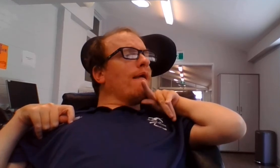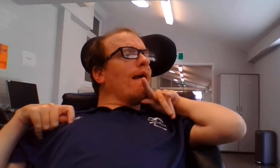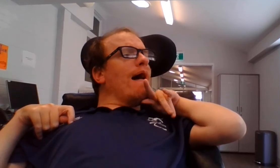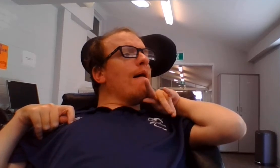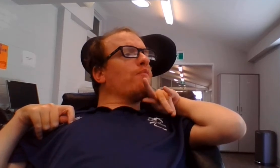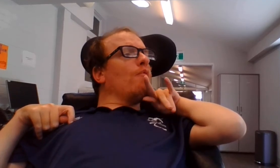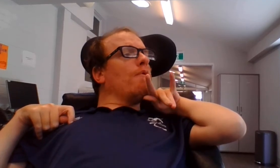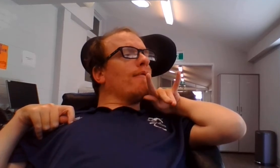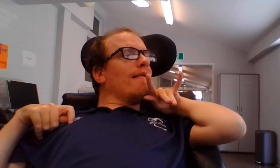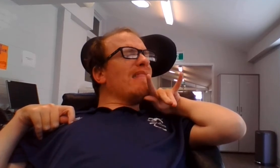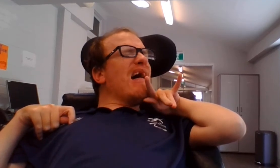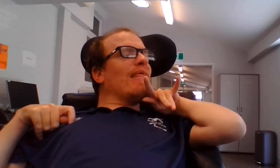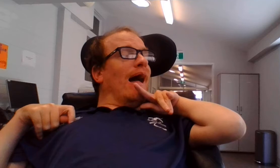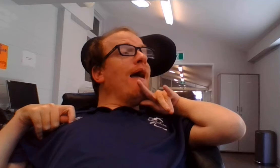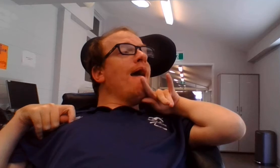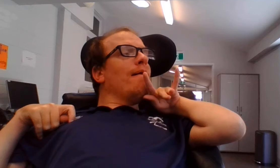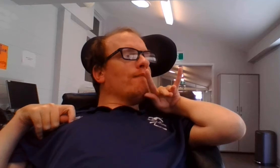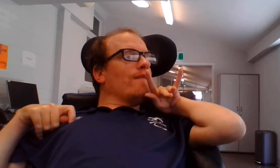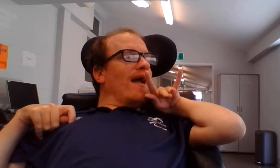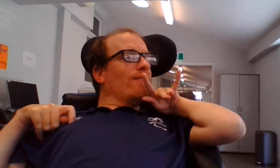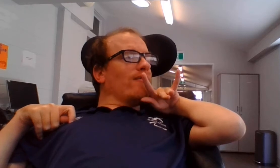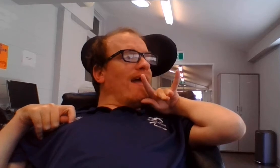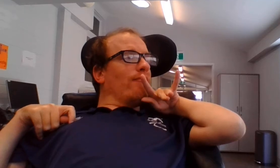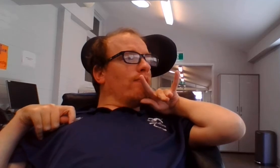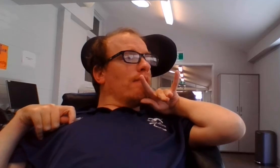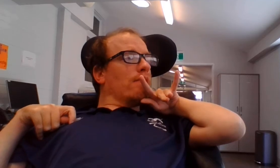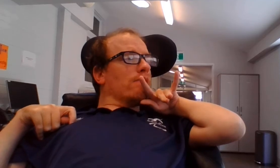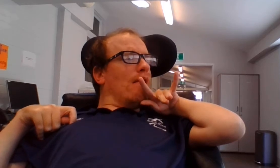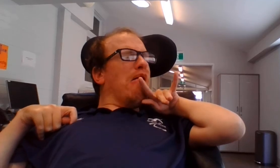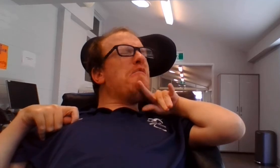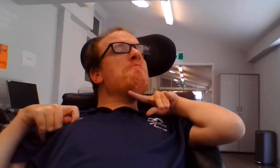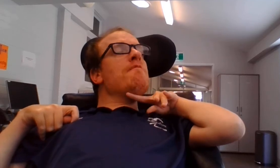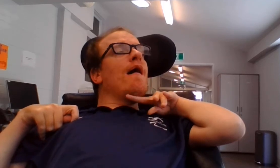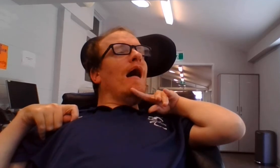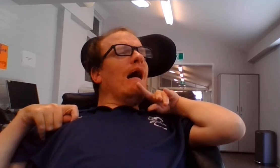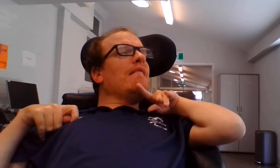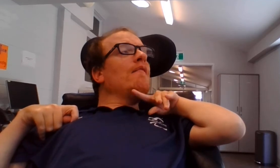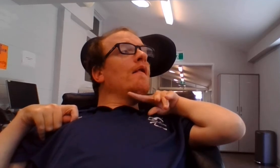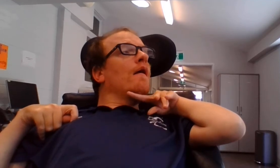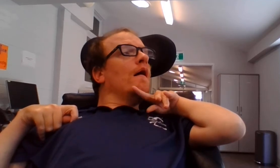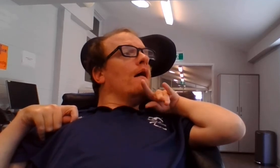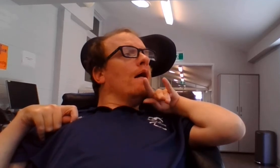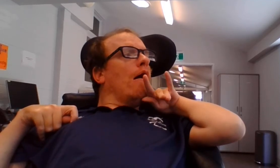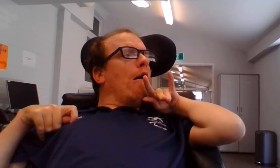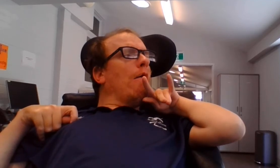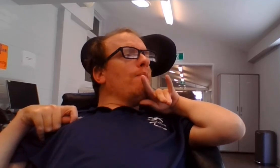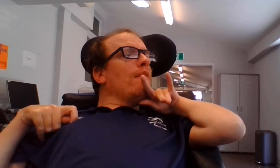week after with another fantastic show. So, on